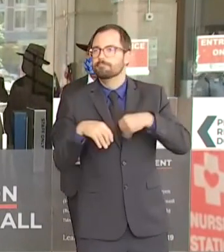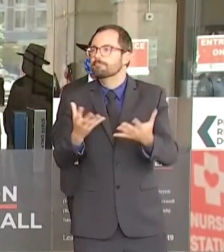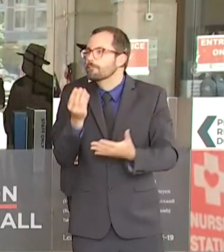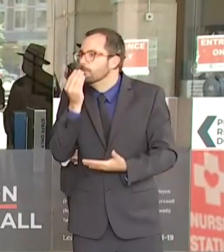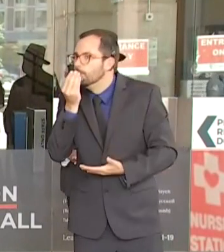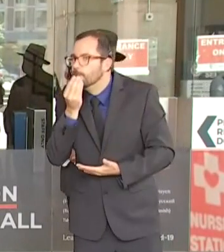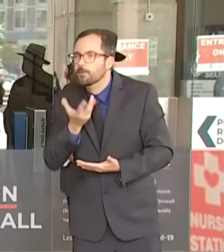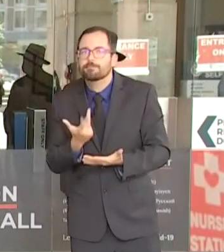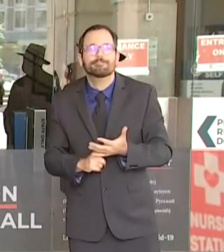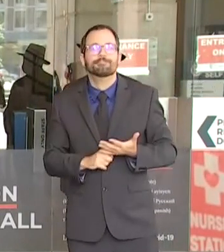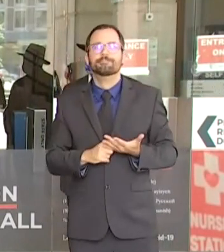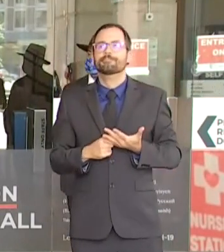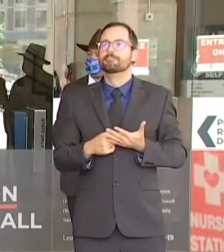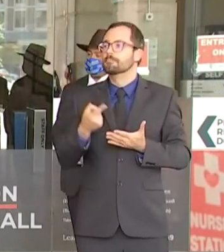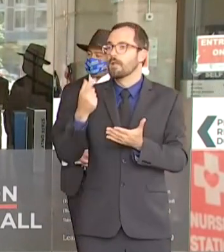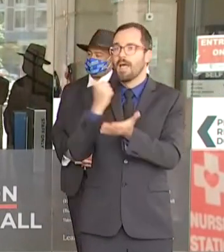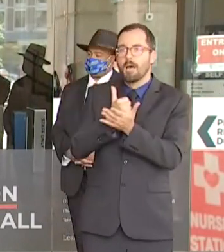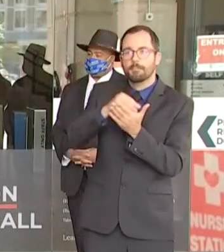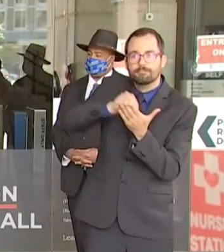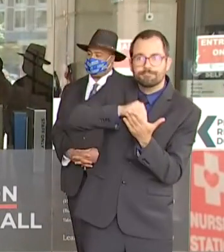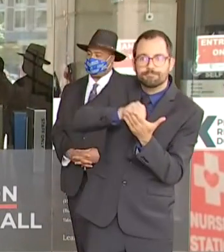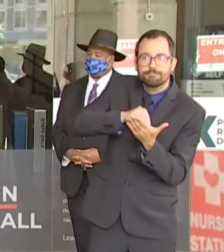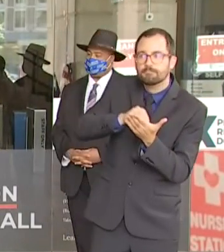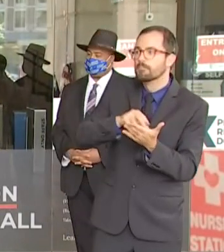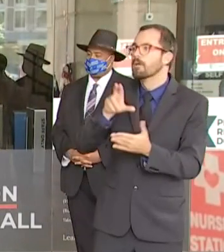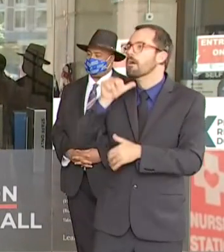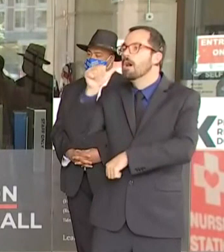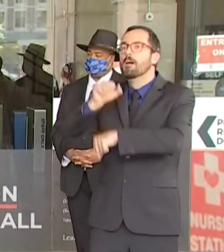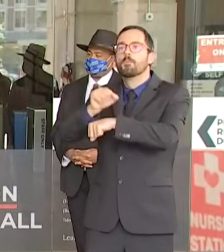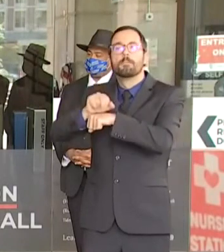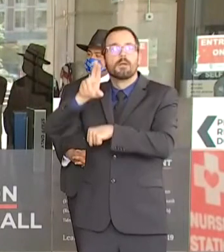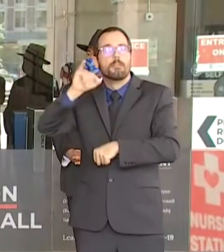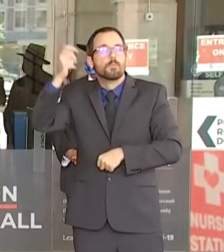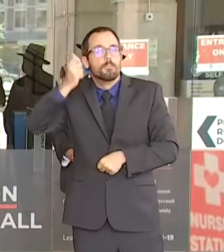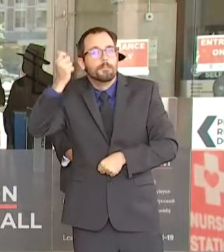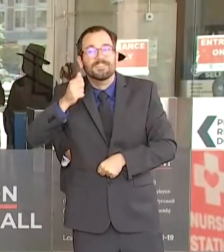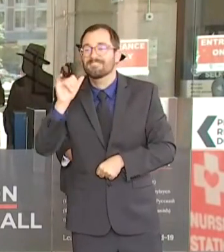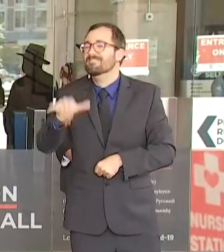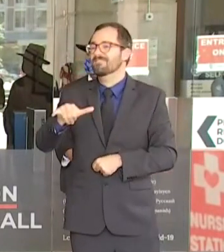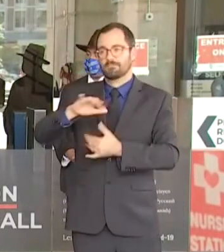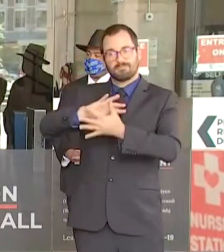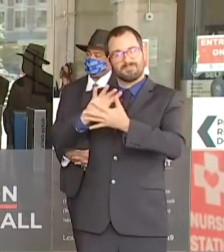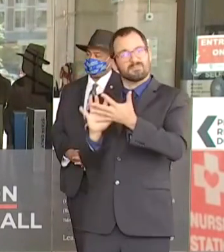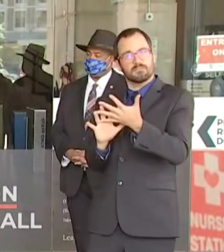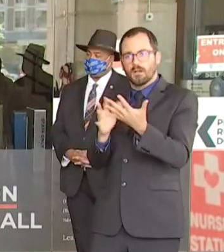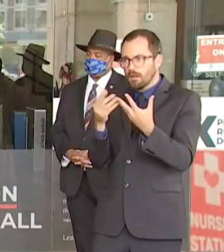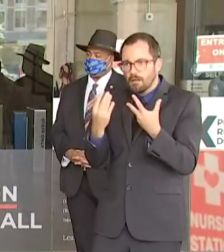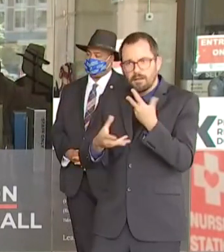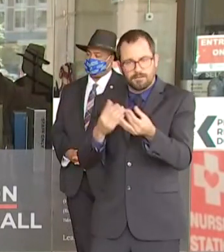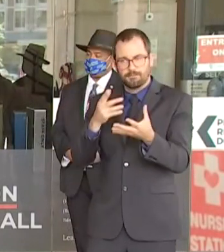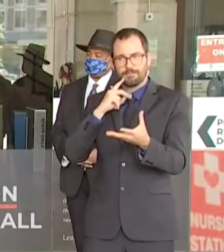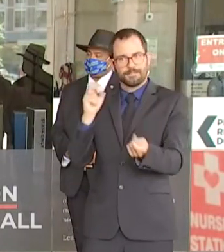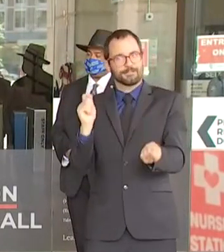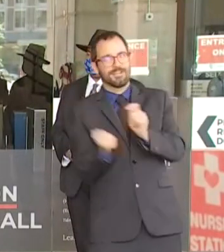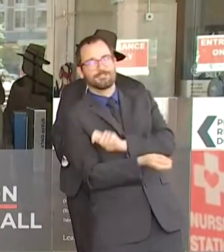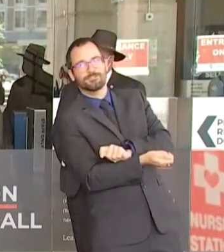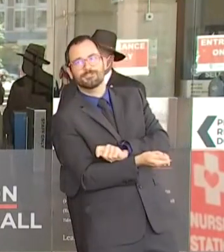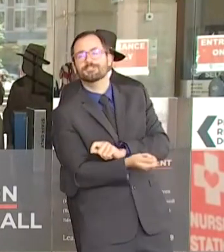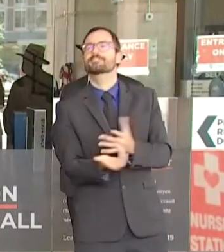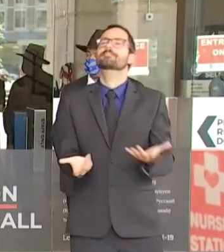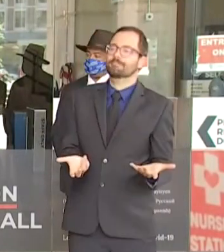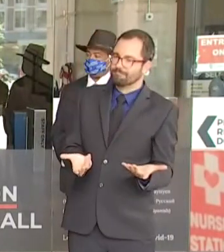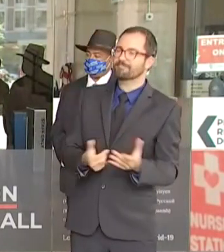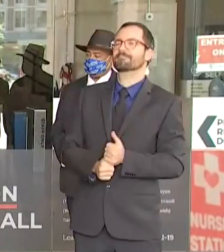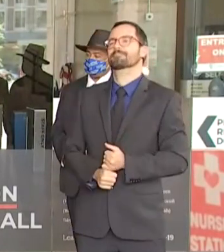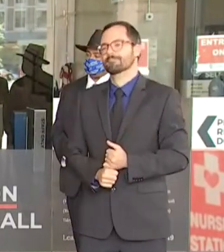unemployment, distributing direct cash assistance and connecting families with a multitude of services. With